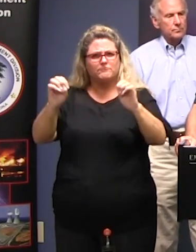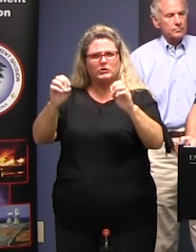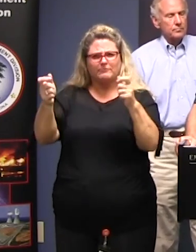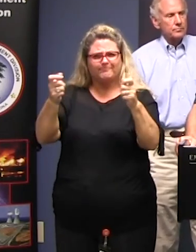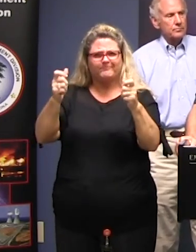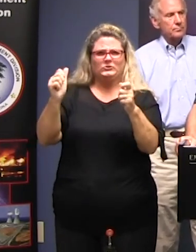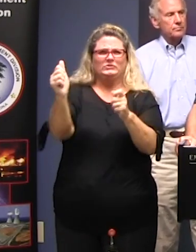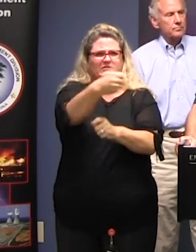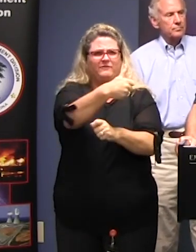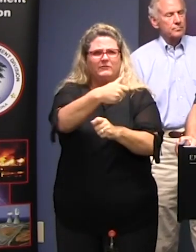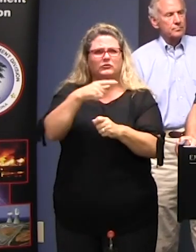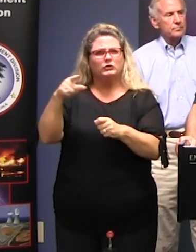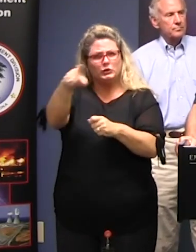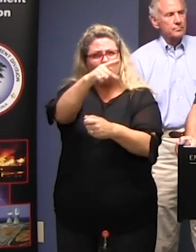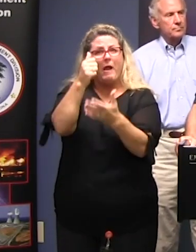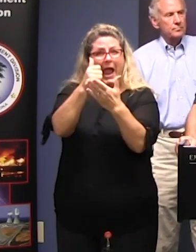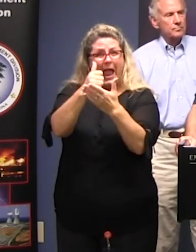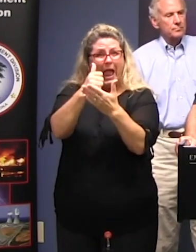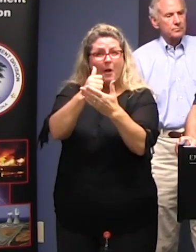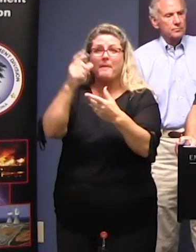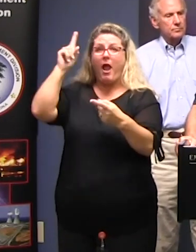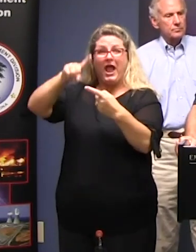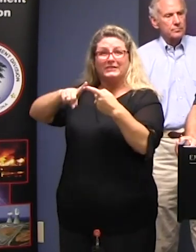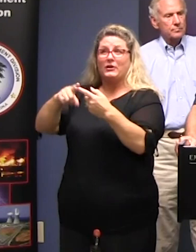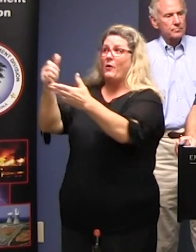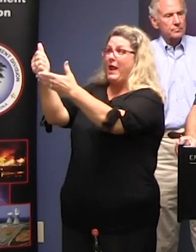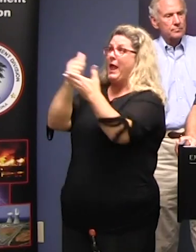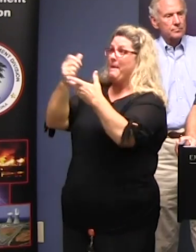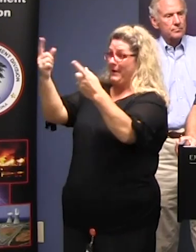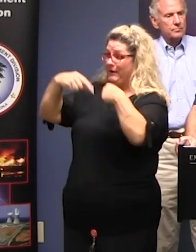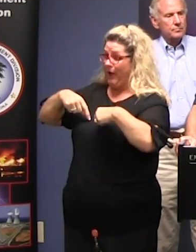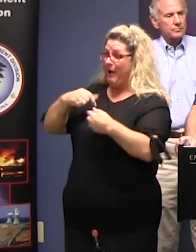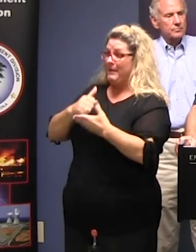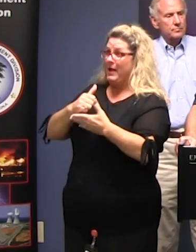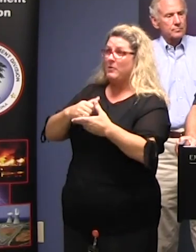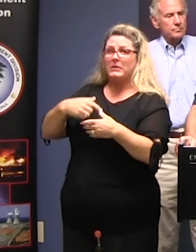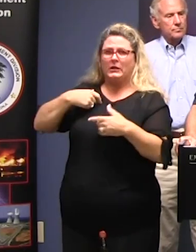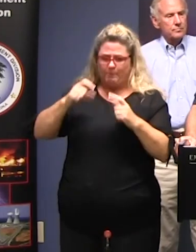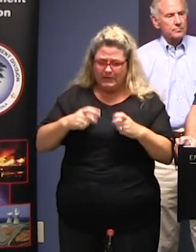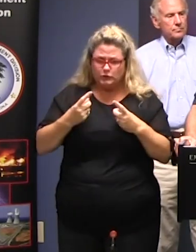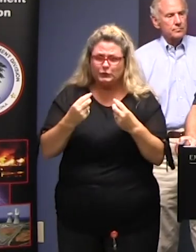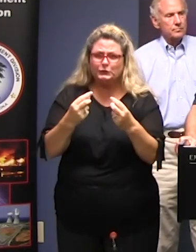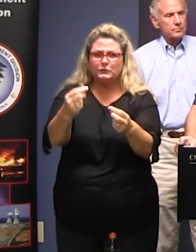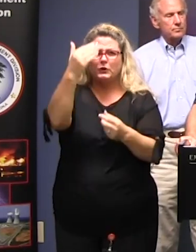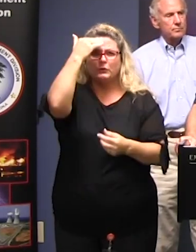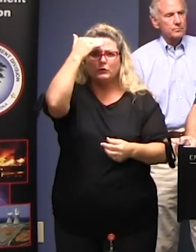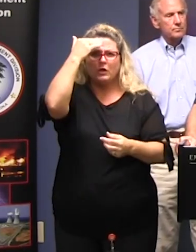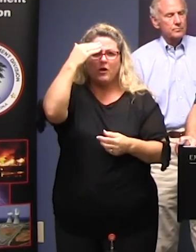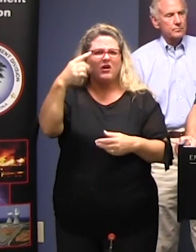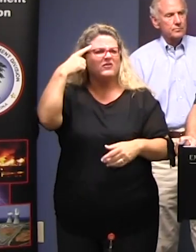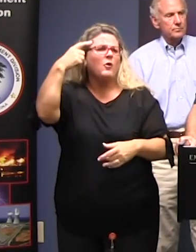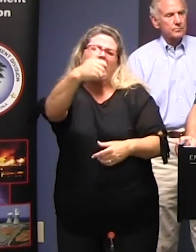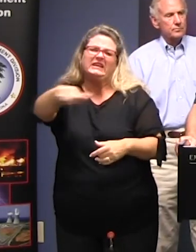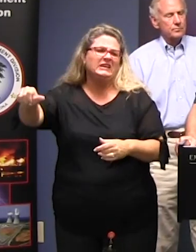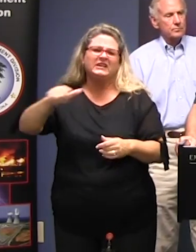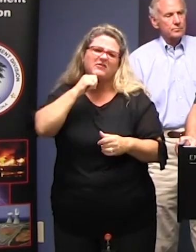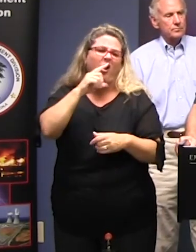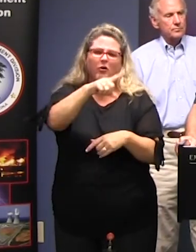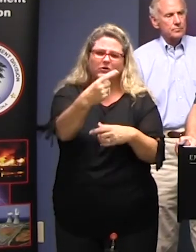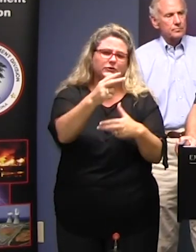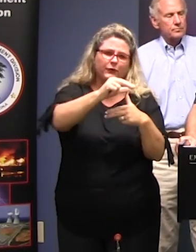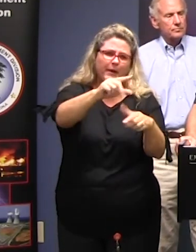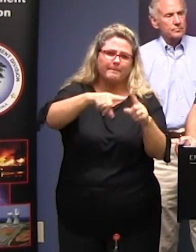You've got to be the help until help arise if something happens and it's not just for a hurricane situation But also for any event that we might have